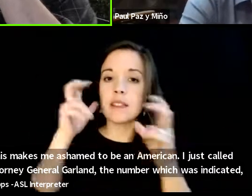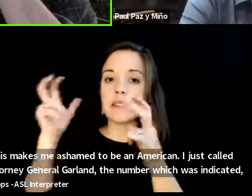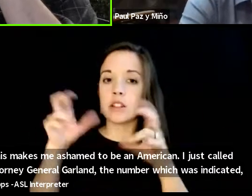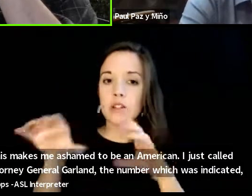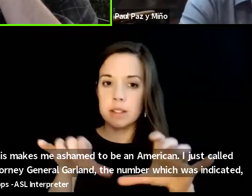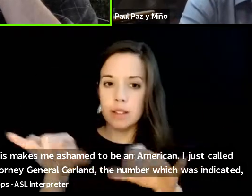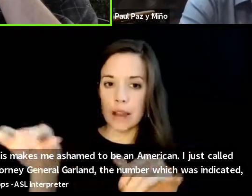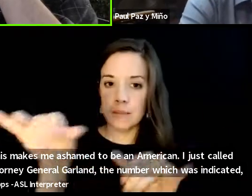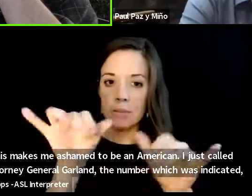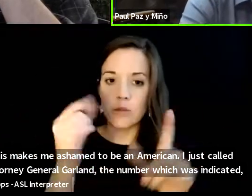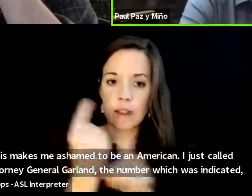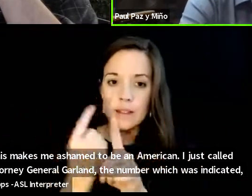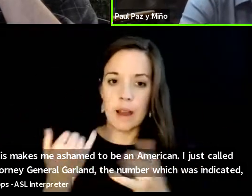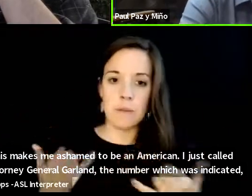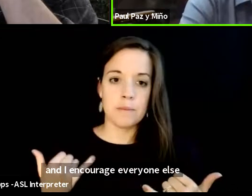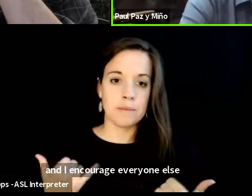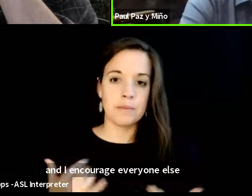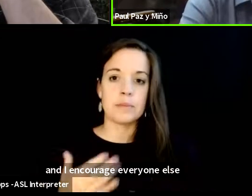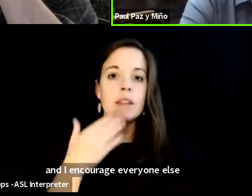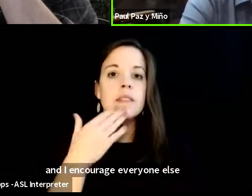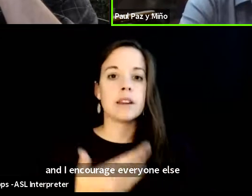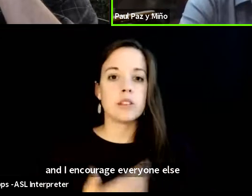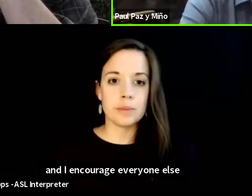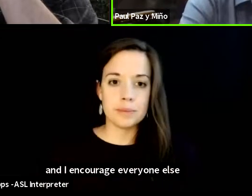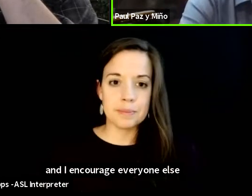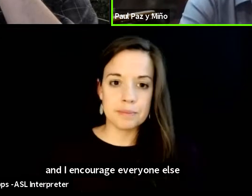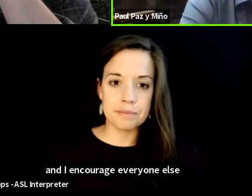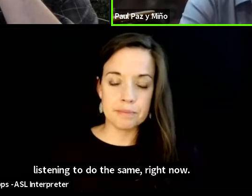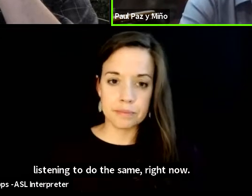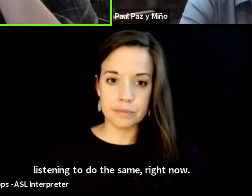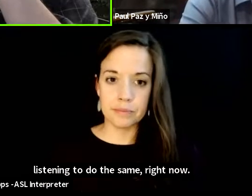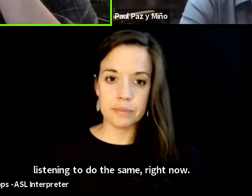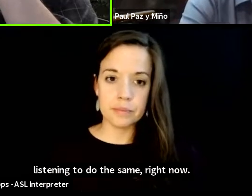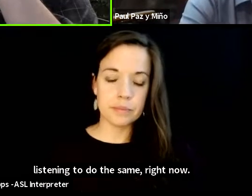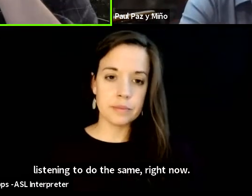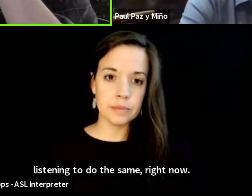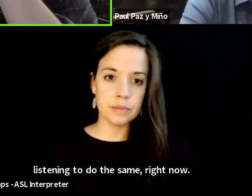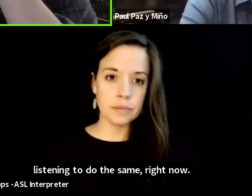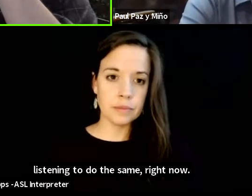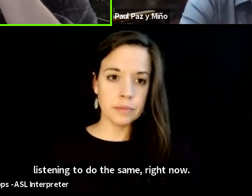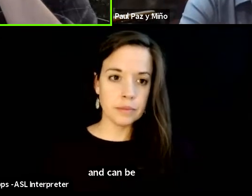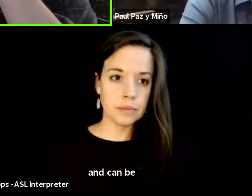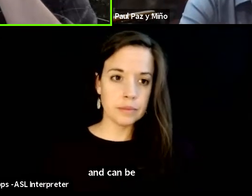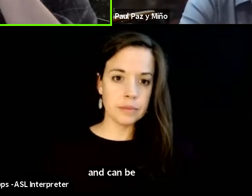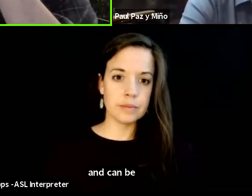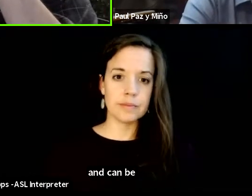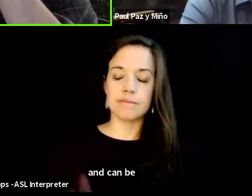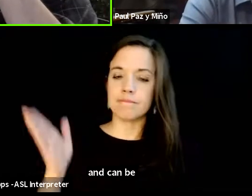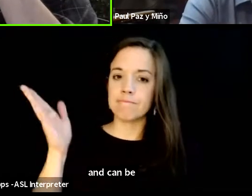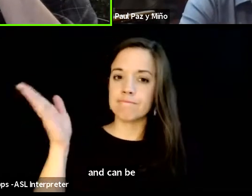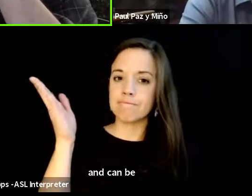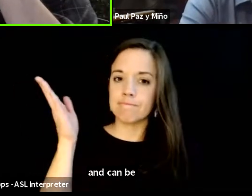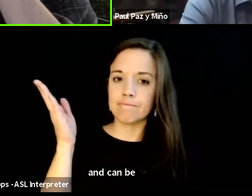the same right now um thank you um the uh there was a a talk on campus um